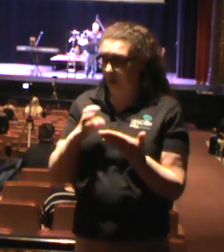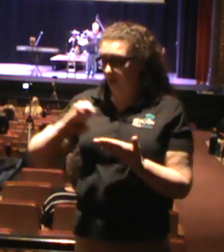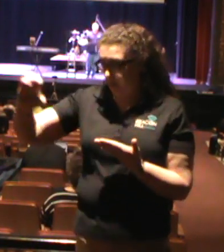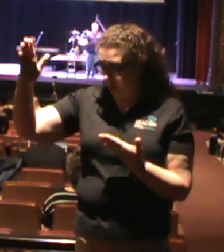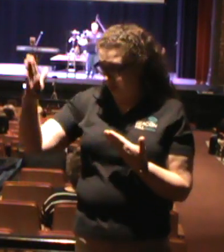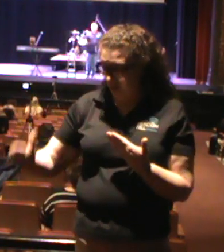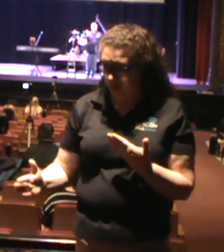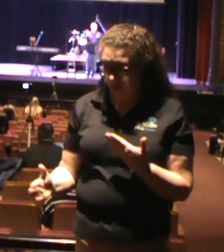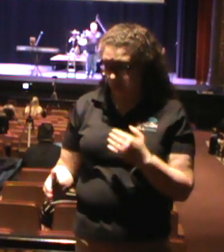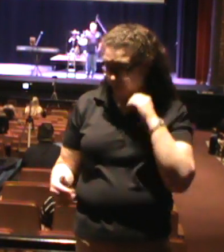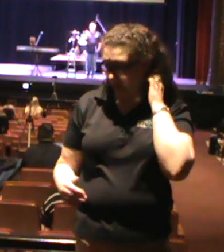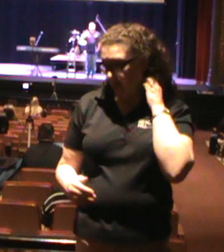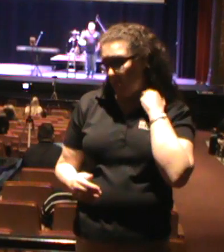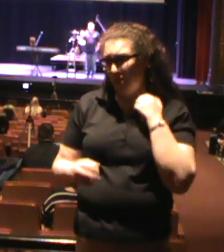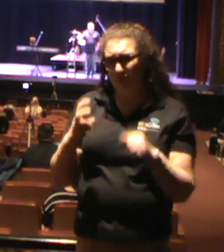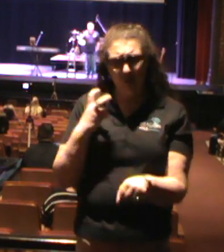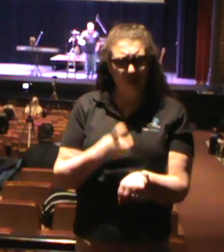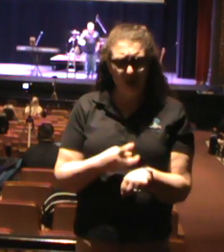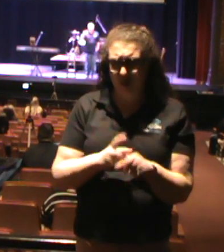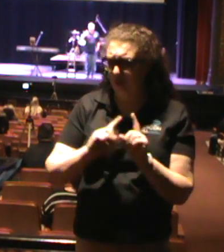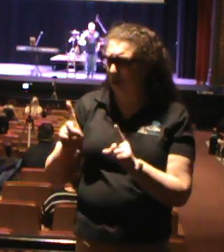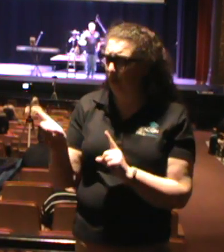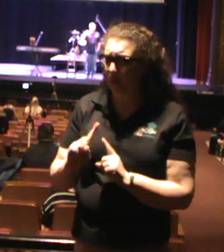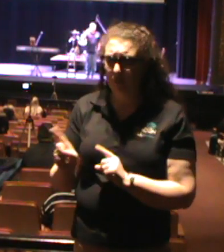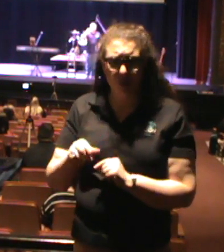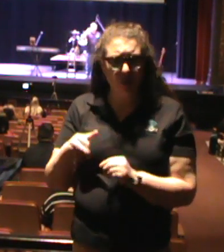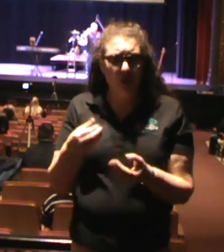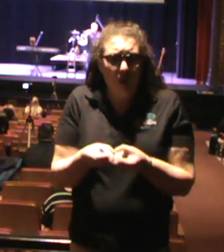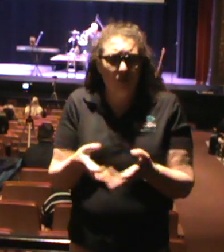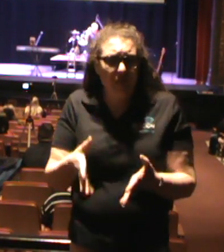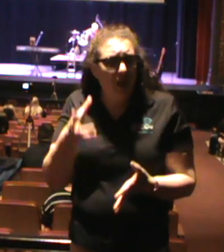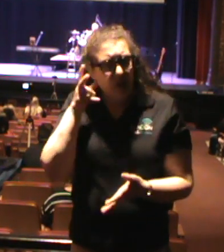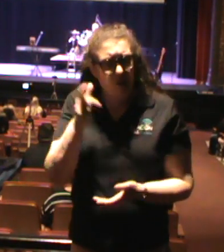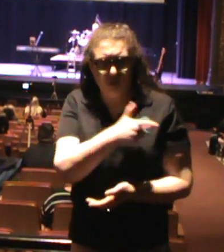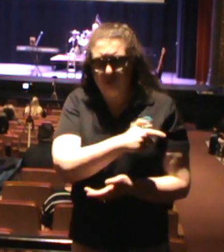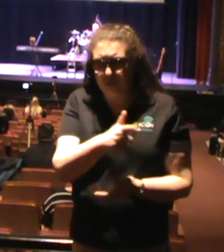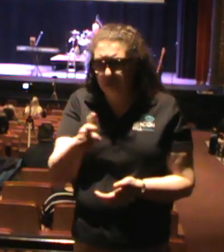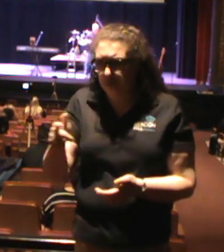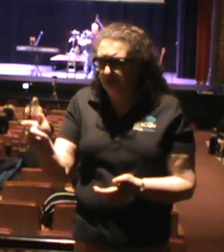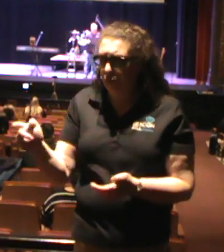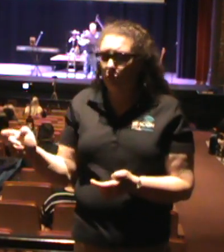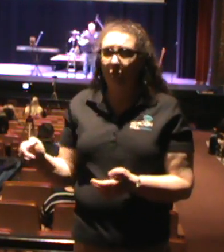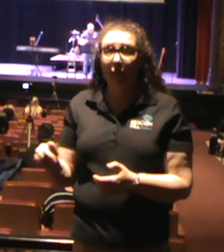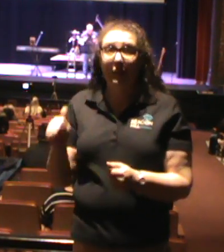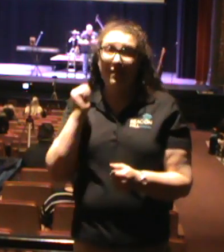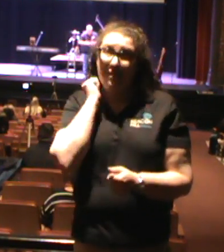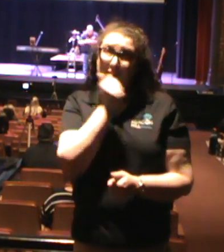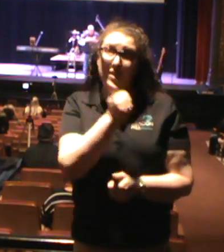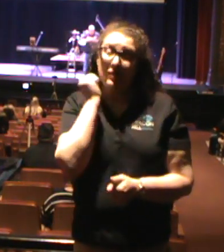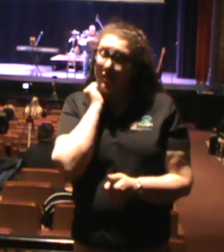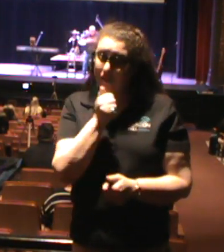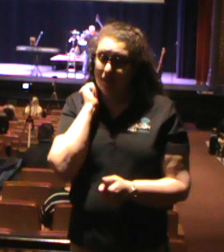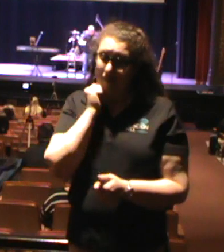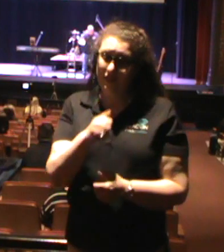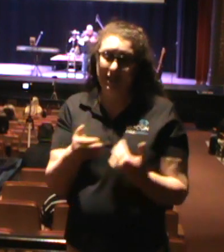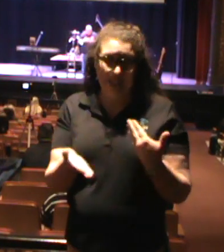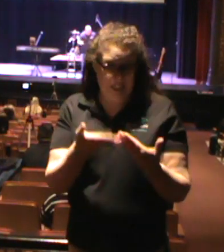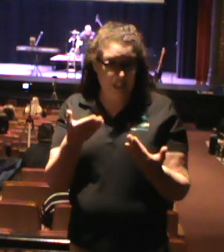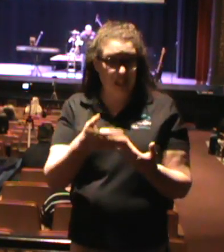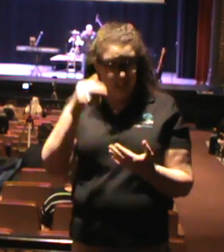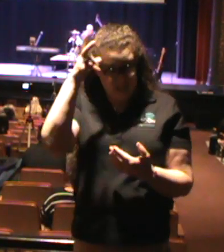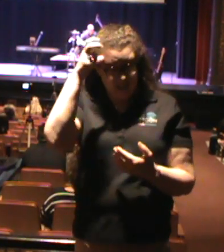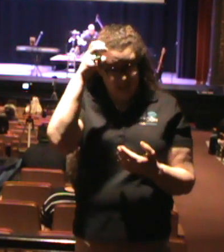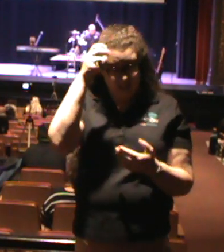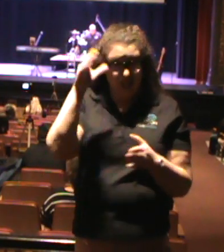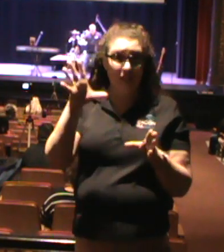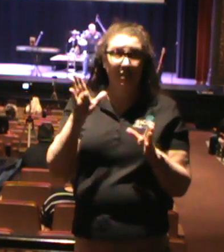in the town. These are easy things that you can sit there and point out that Satan is having a